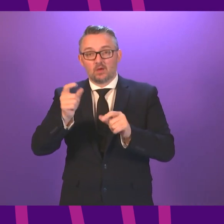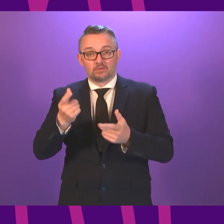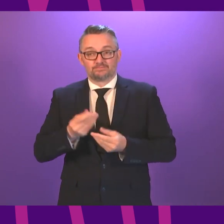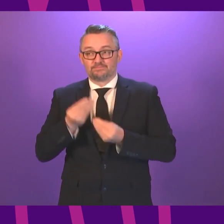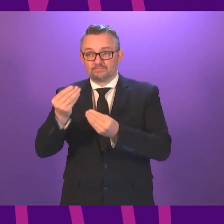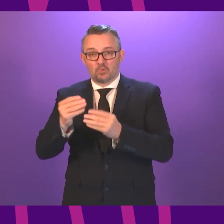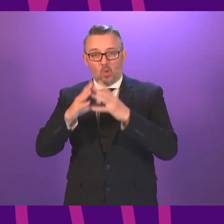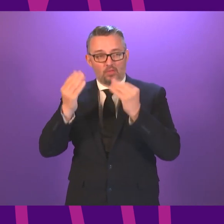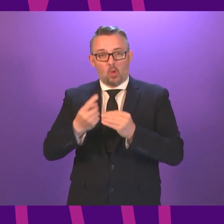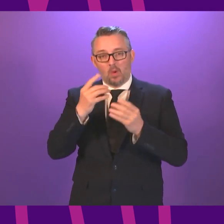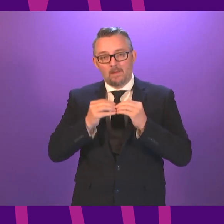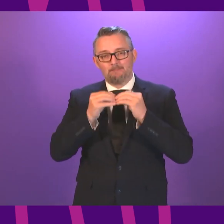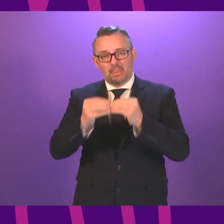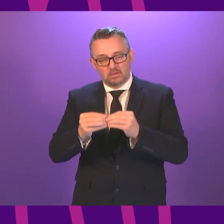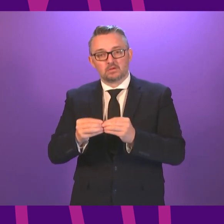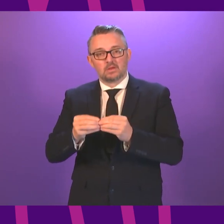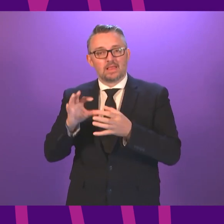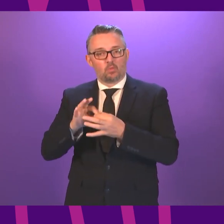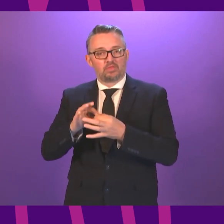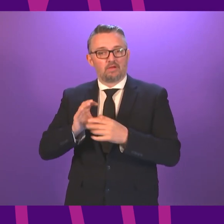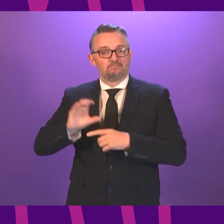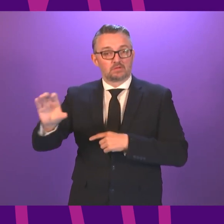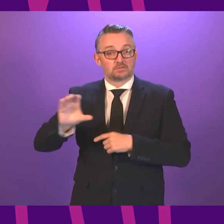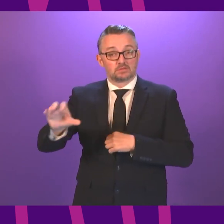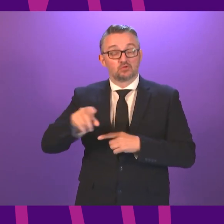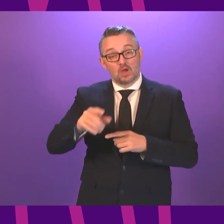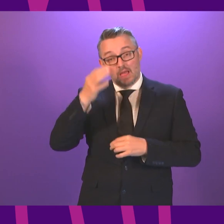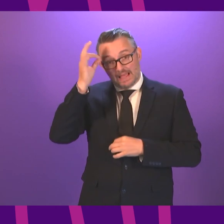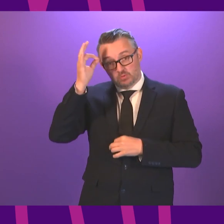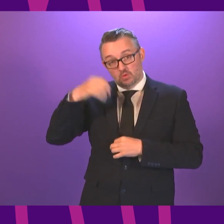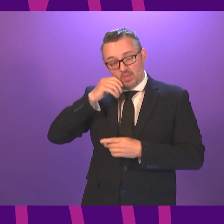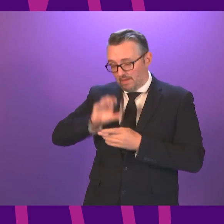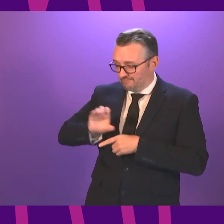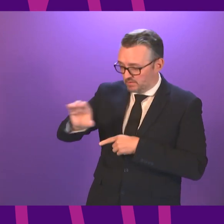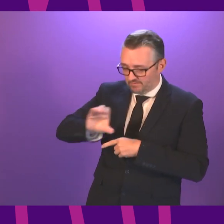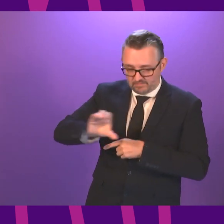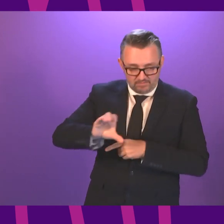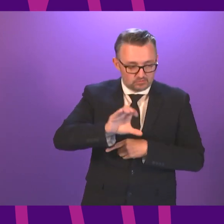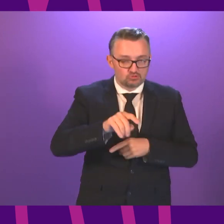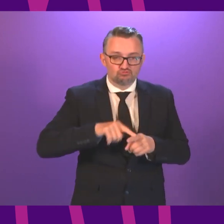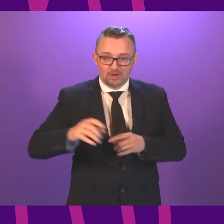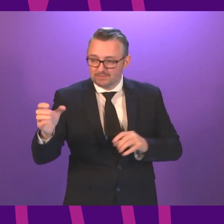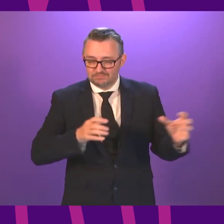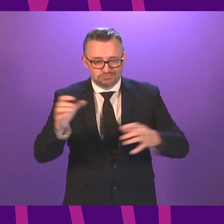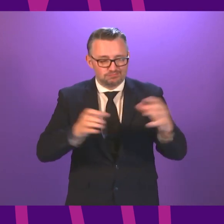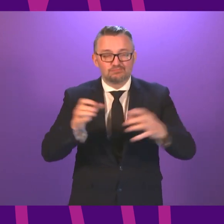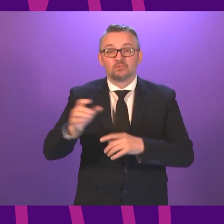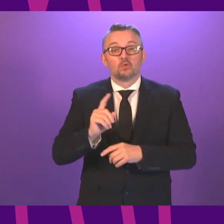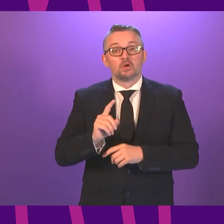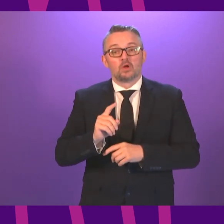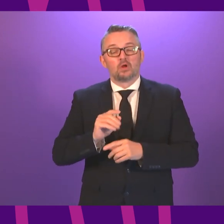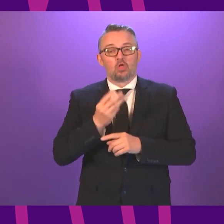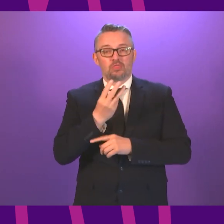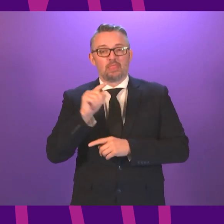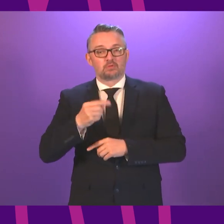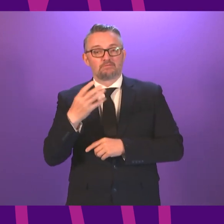Scottish Attainment Fund. We will fund councils for the first phase of our commitment to recruit 3,500 more